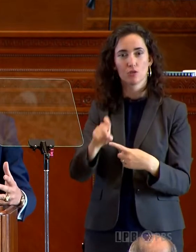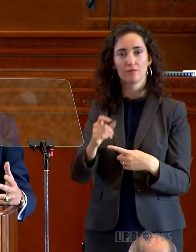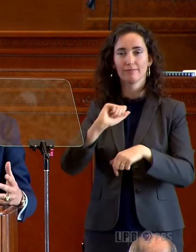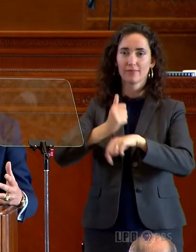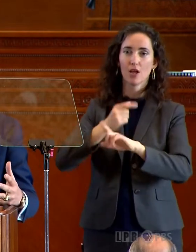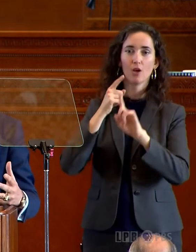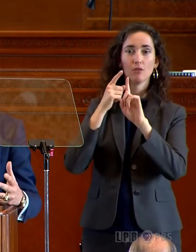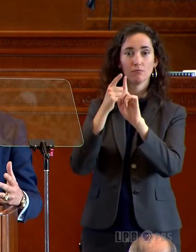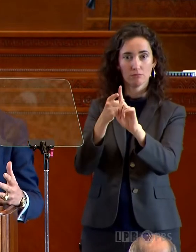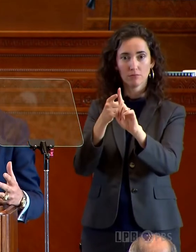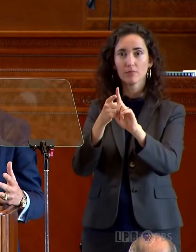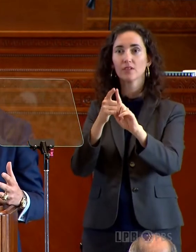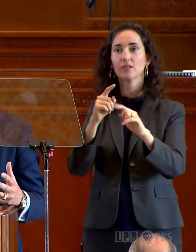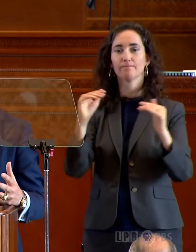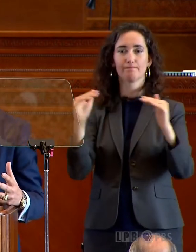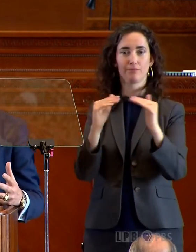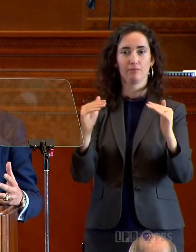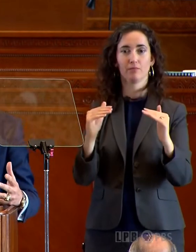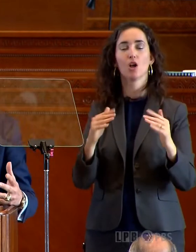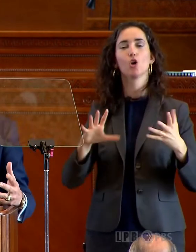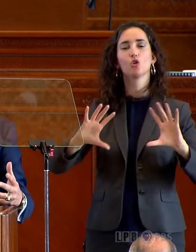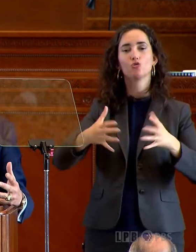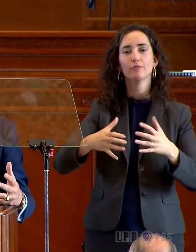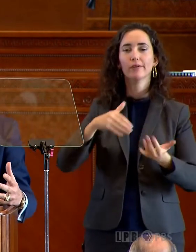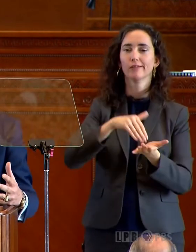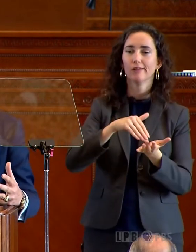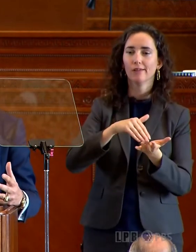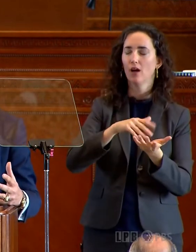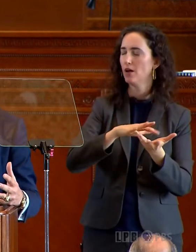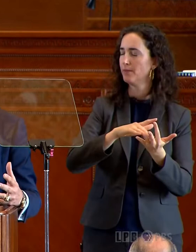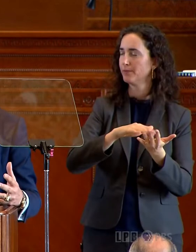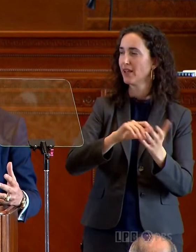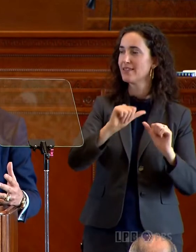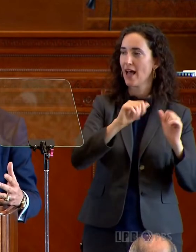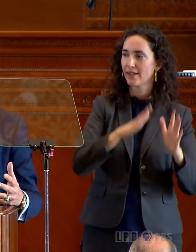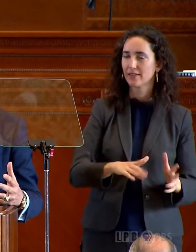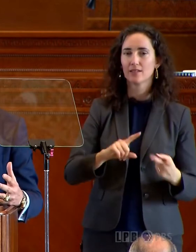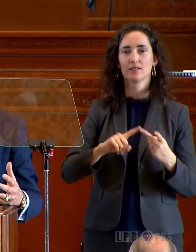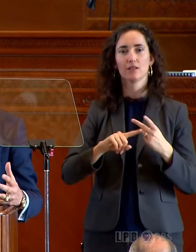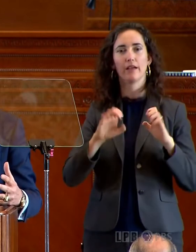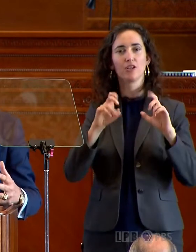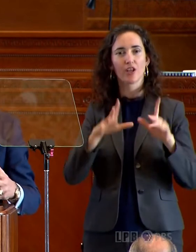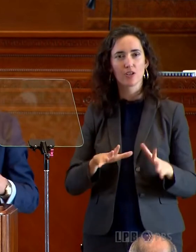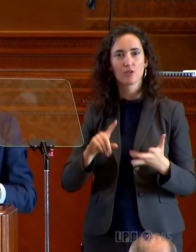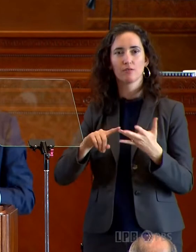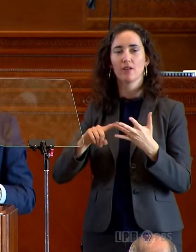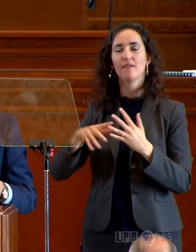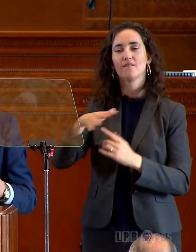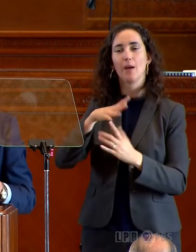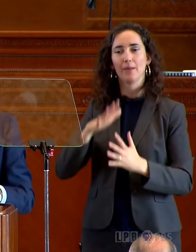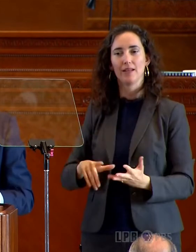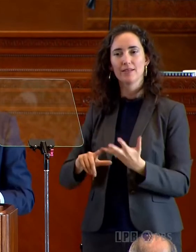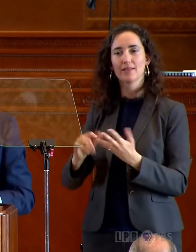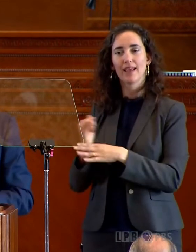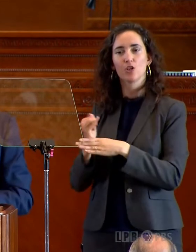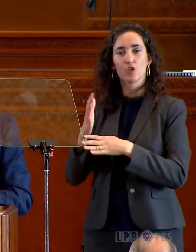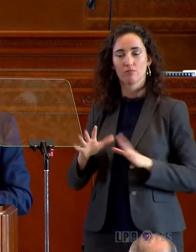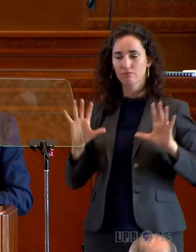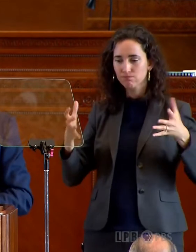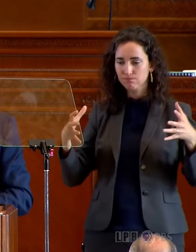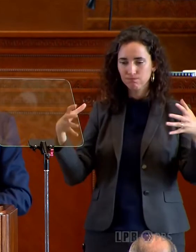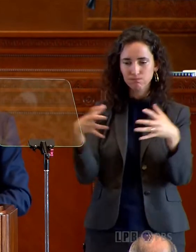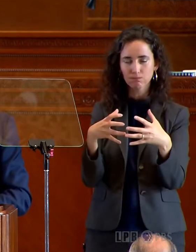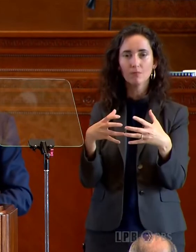academics, industry leaders, and environmentalists, has adopted a statewide climate action plan. What makes our plan special